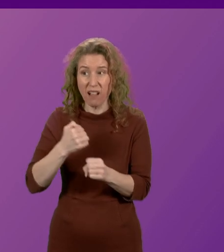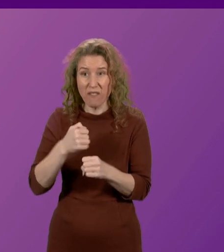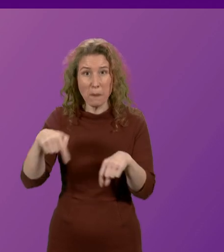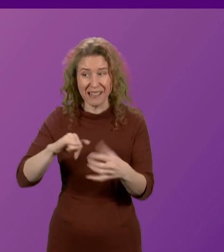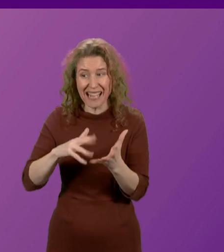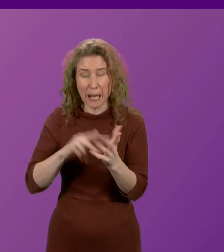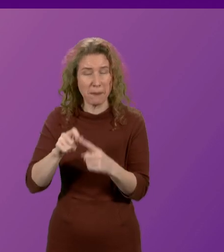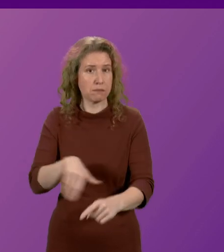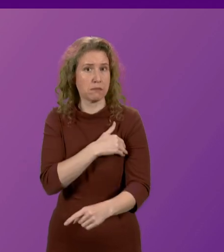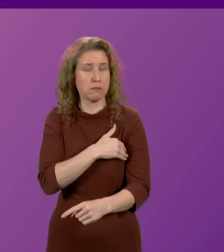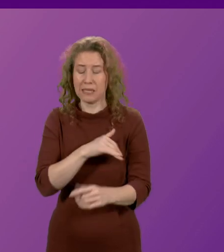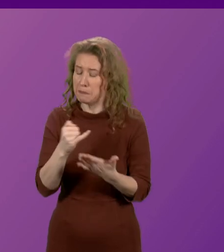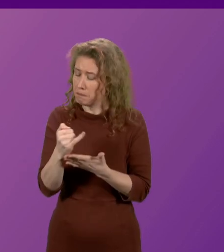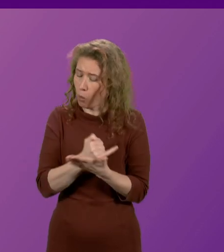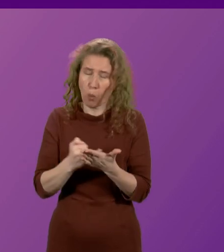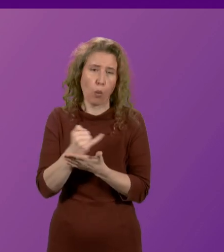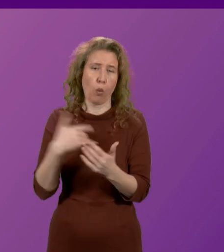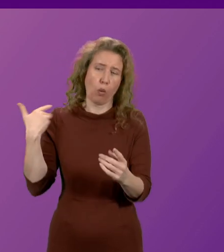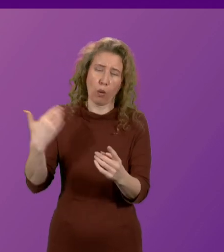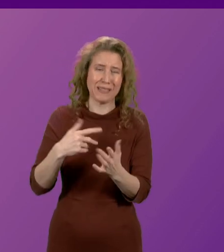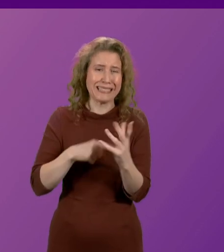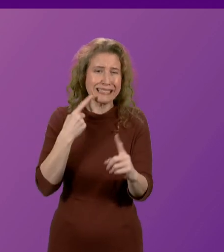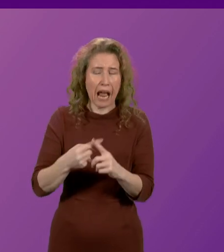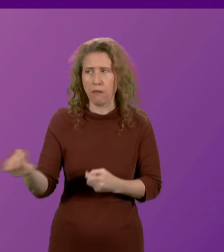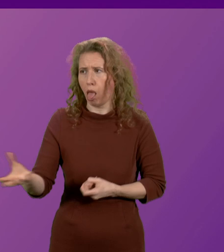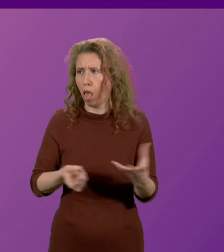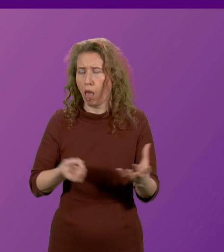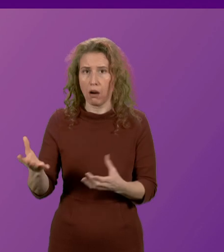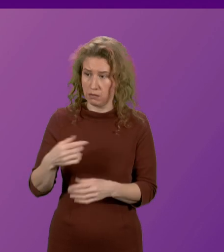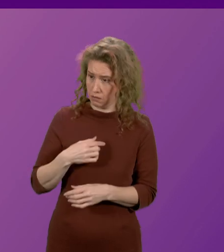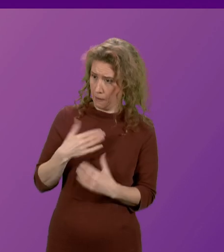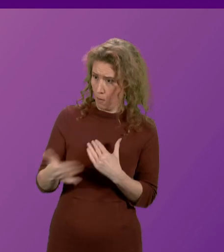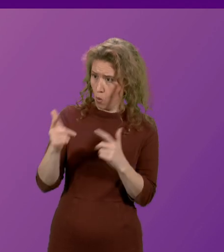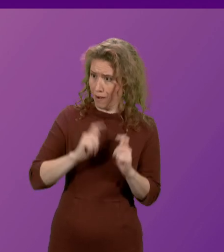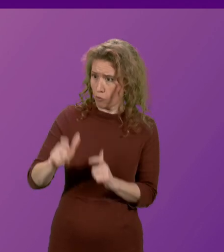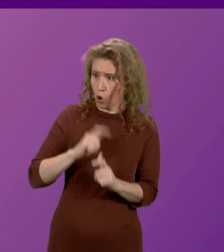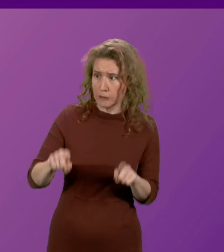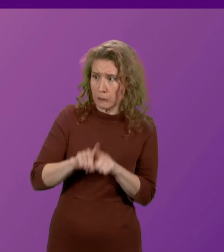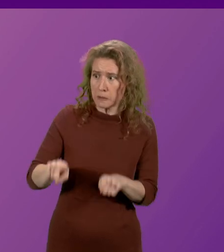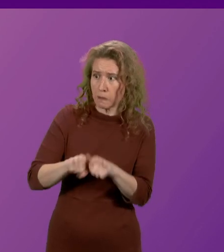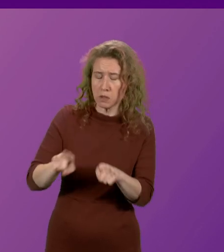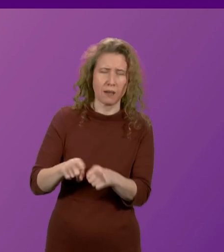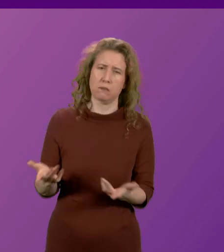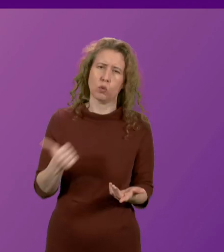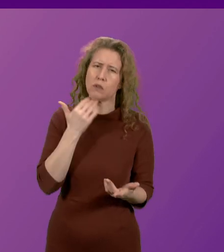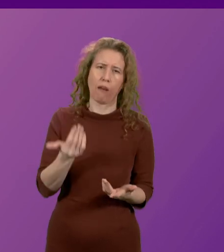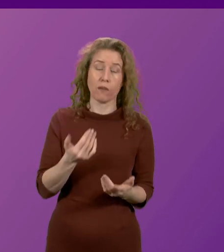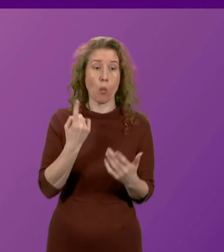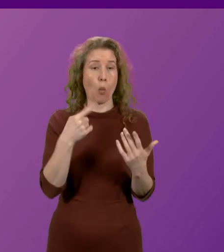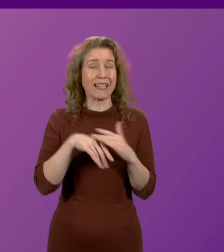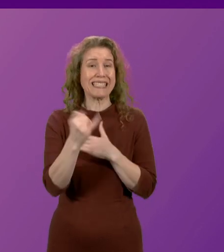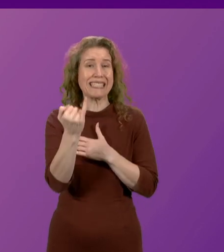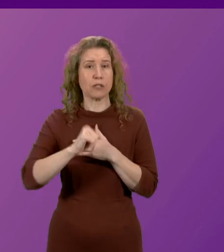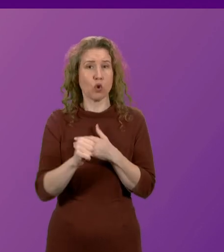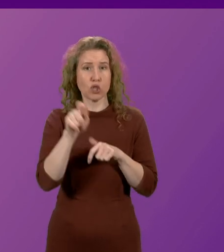that is bad with taxpayers' money. So more of the same won't cut it. With almost one in six Scots on an